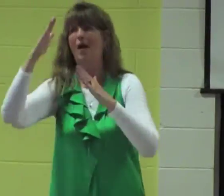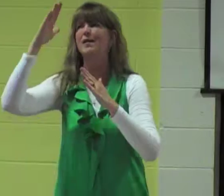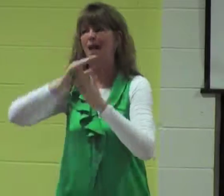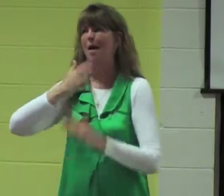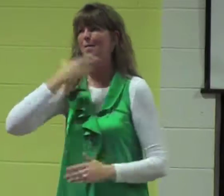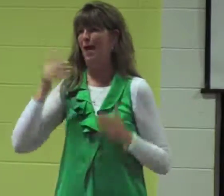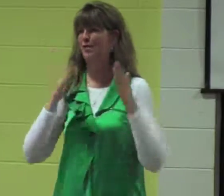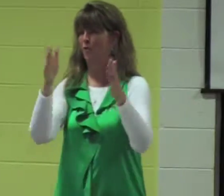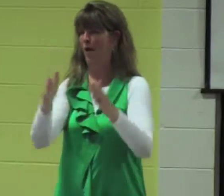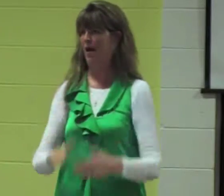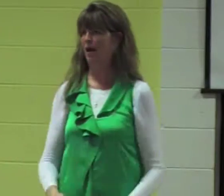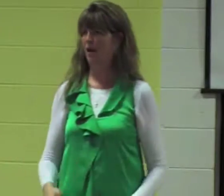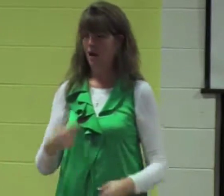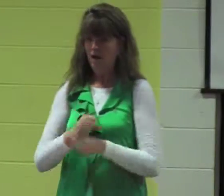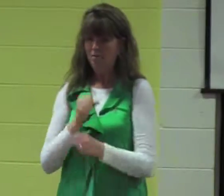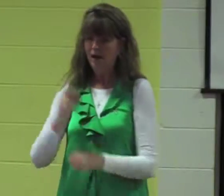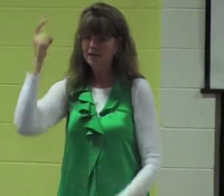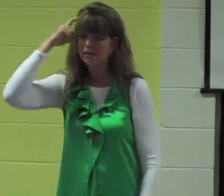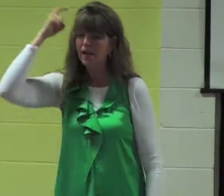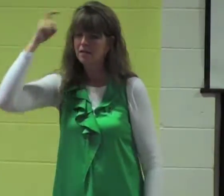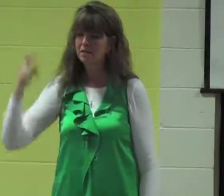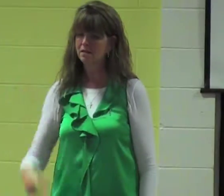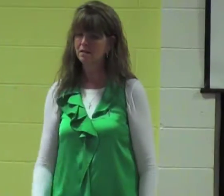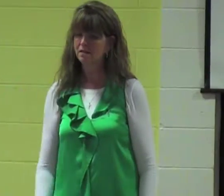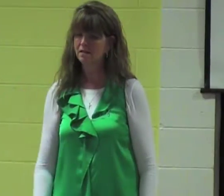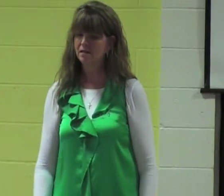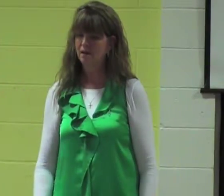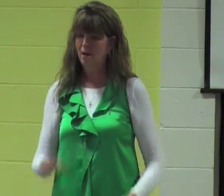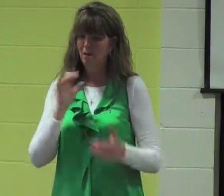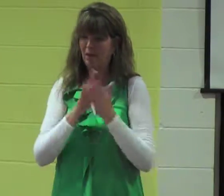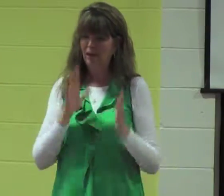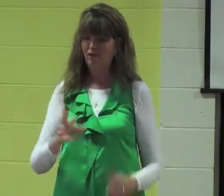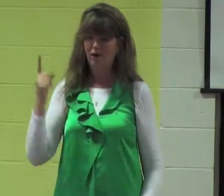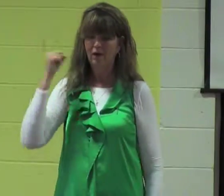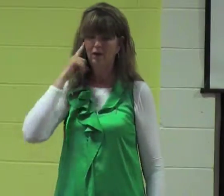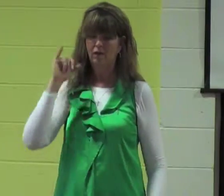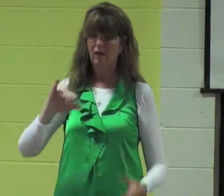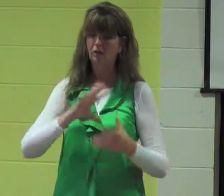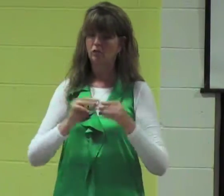Your way is the best. And it makes sense to us, to believers.